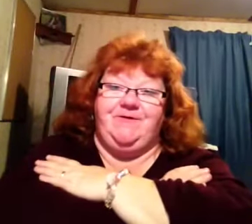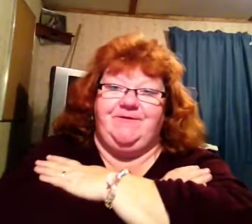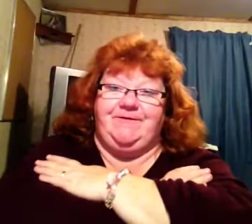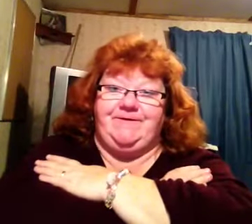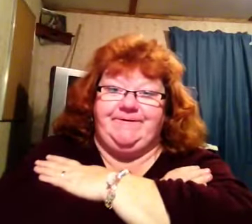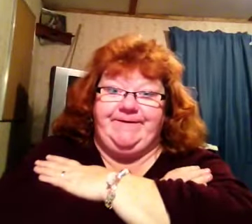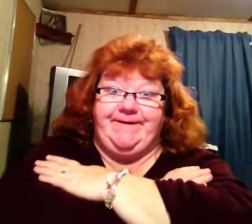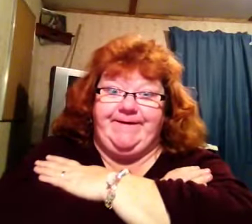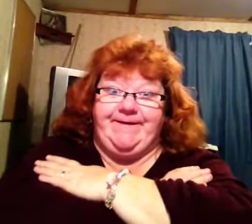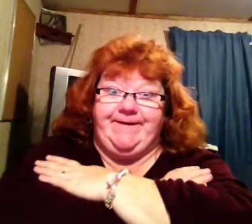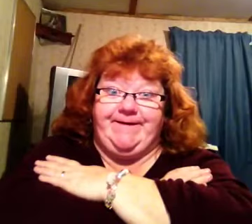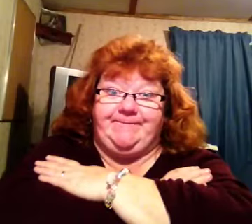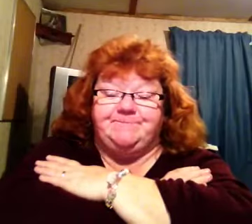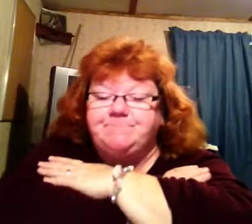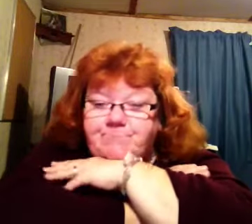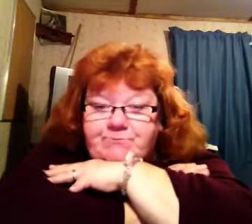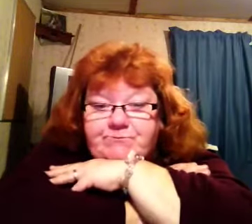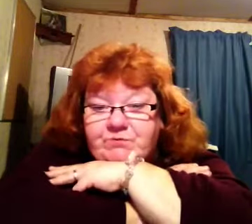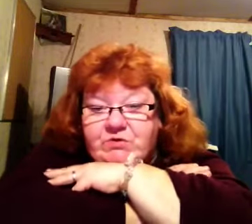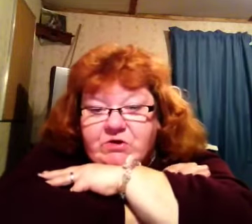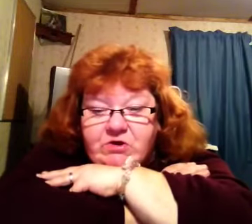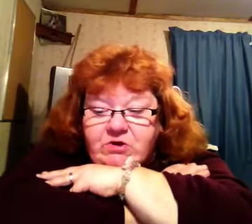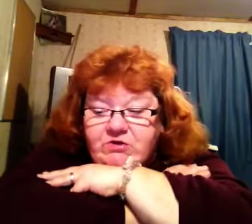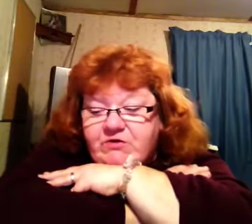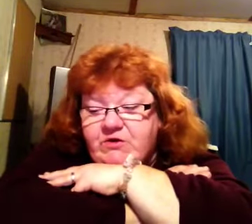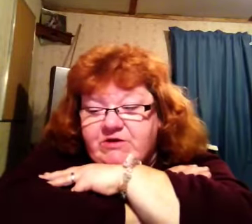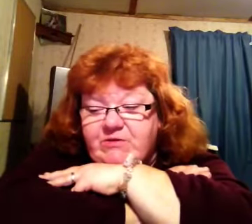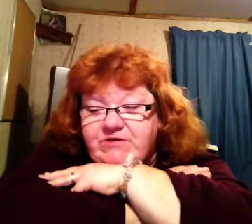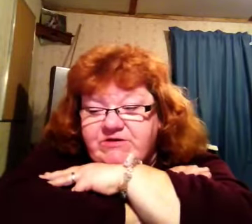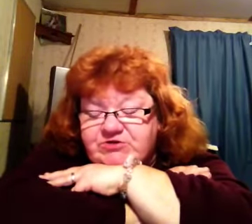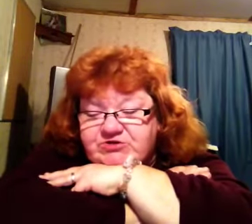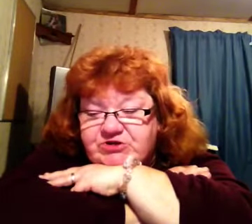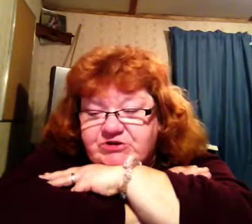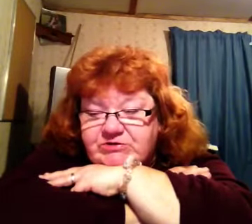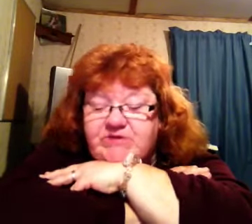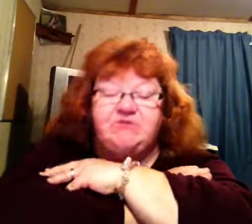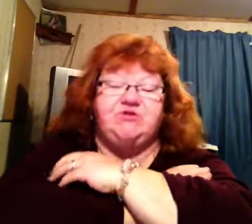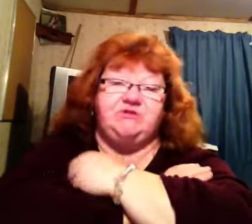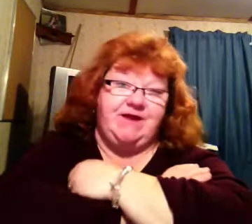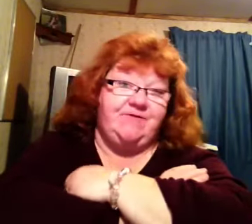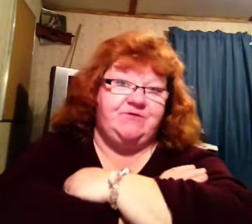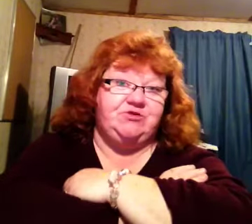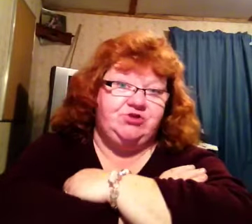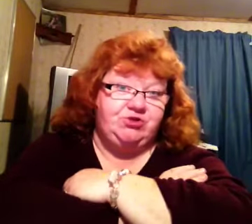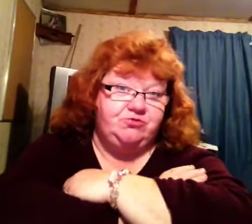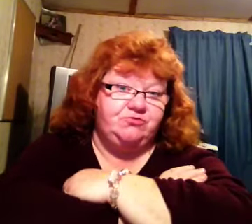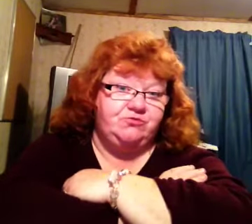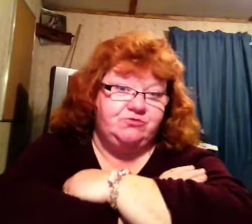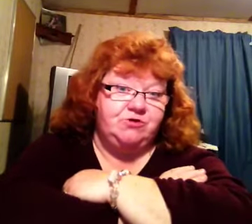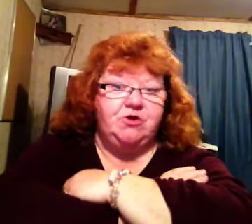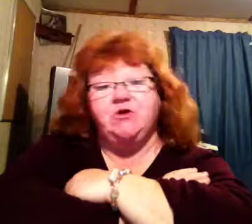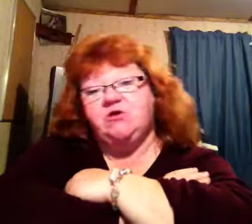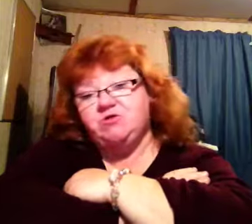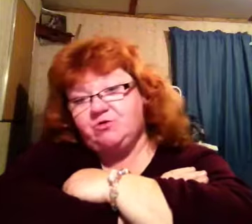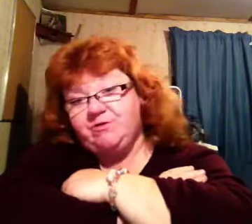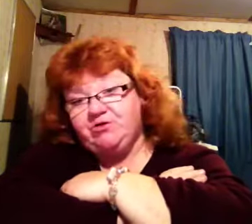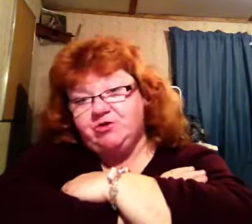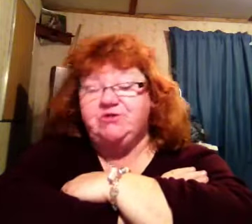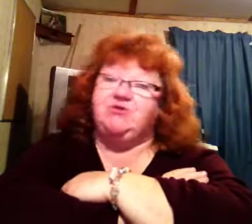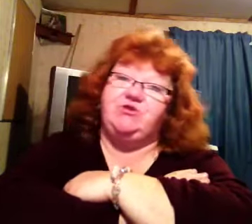Yeah. So, that'll be interesting. And she's going to have it in June, so it'll be good that she